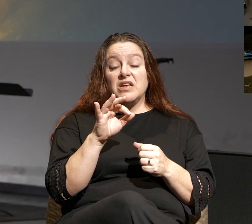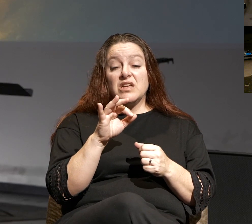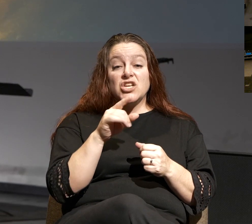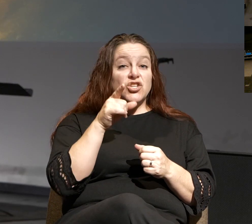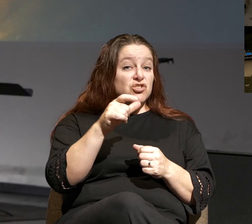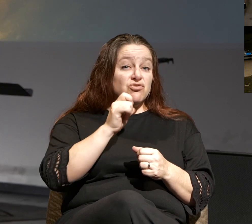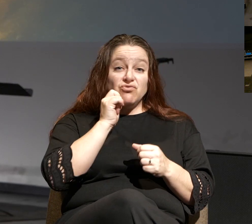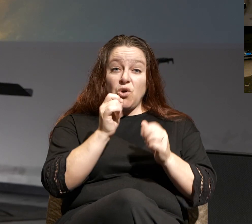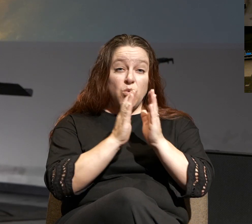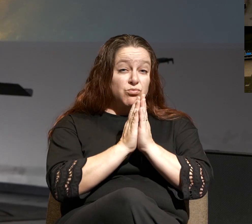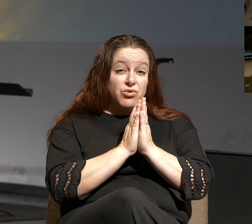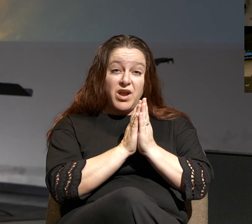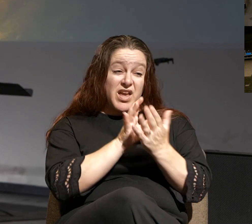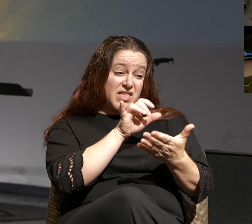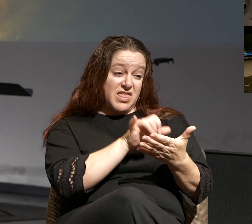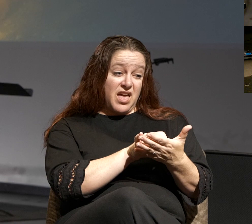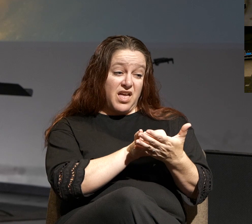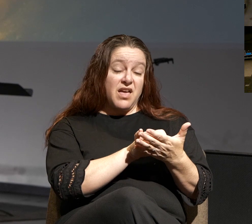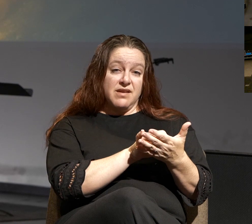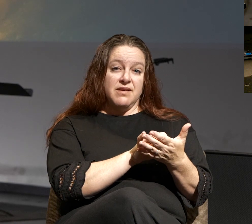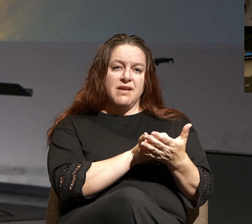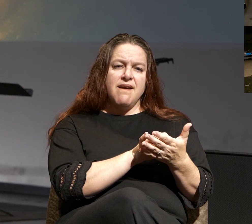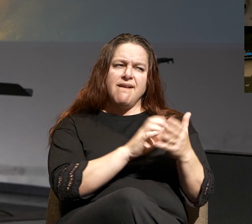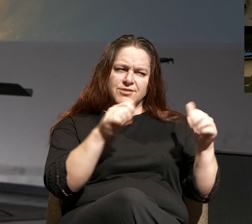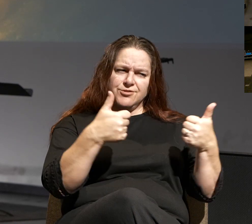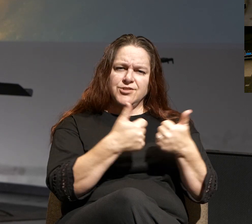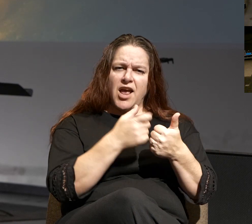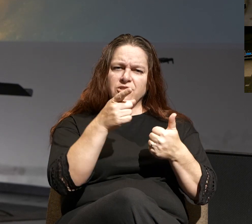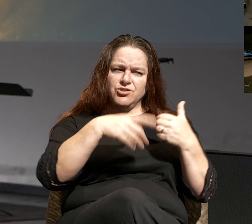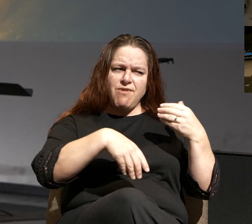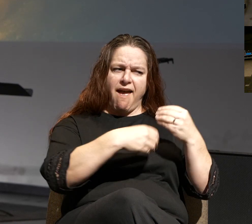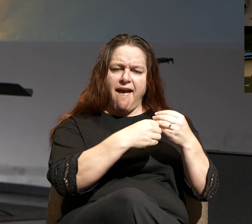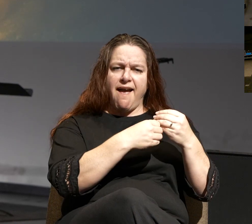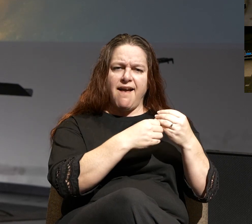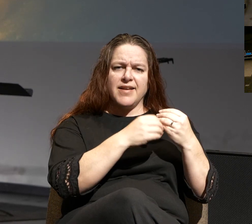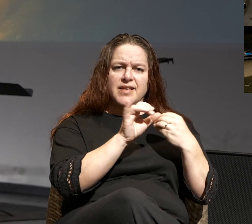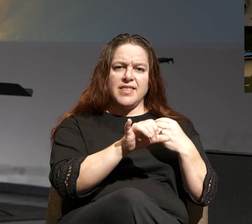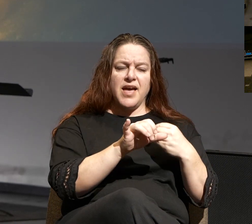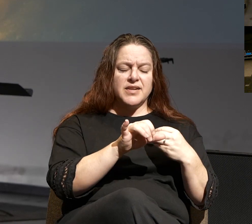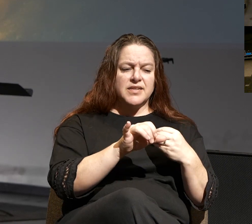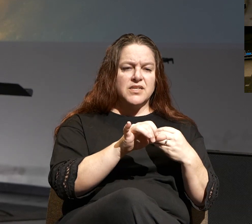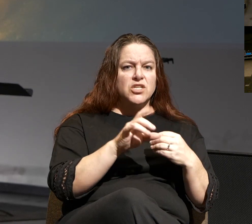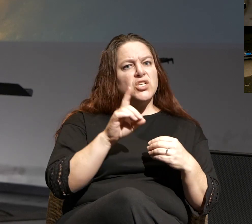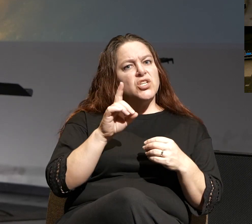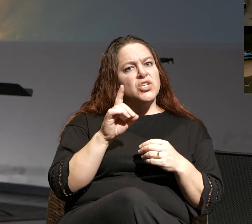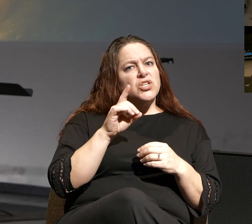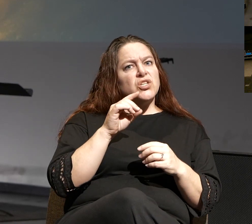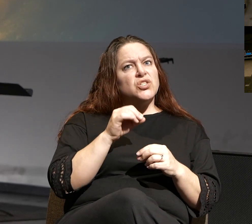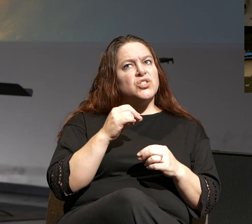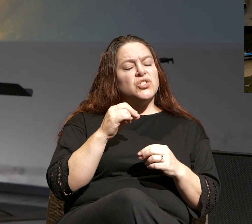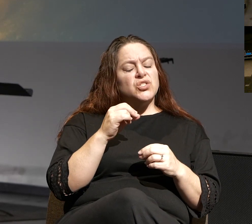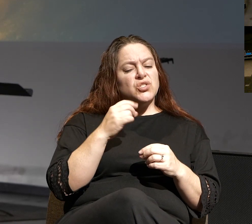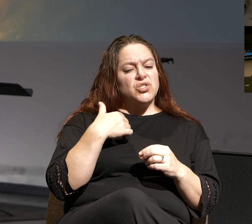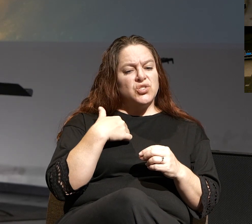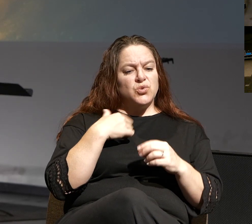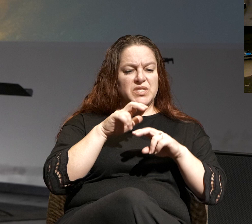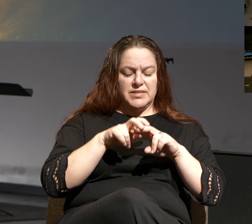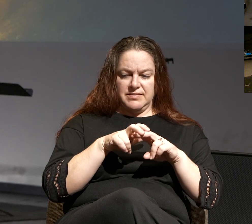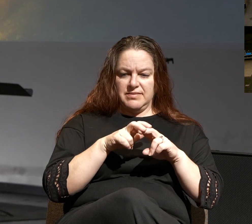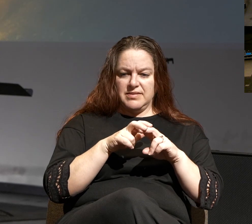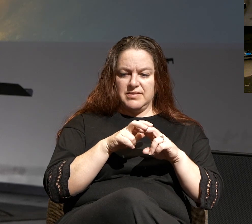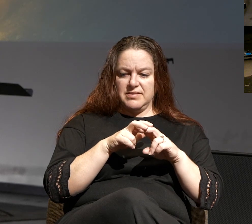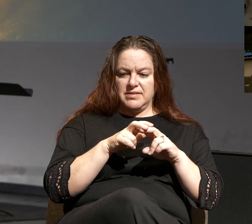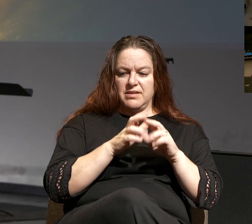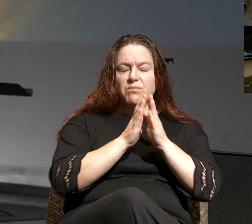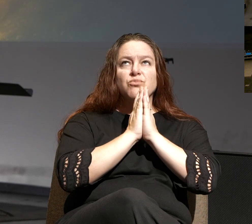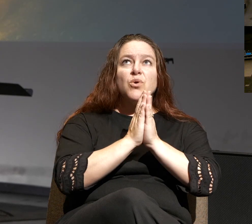prayer time or in your study time, I would challenge you to add it. Are we taking the time to lift up the power and progress of the